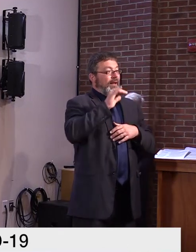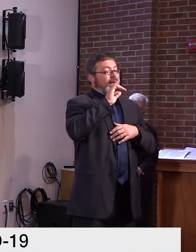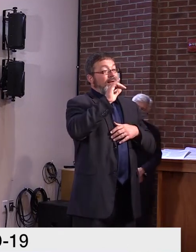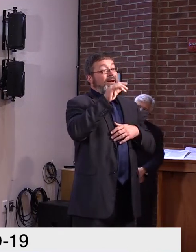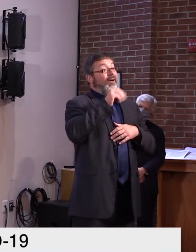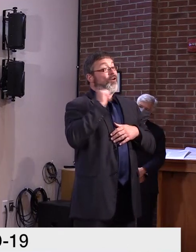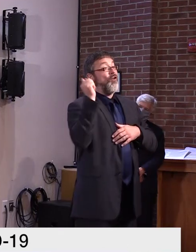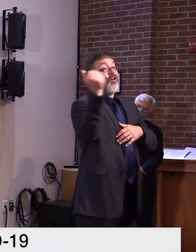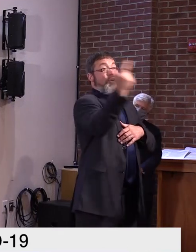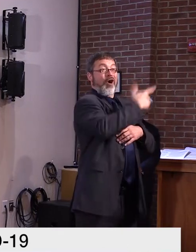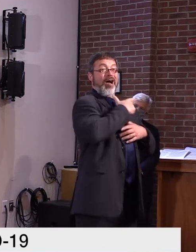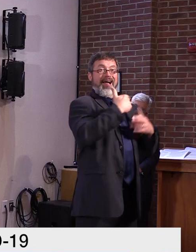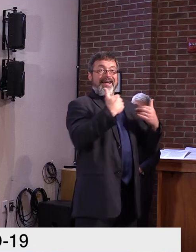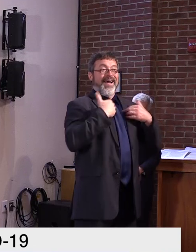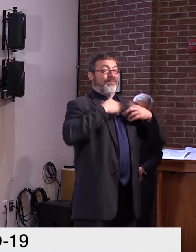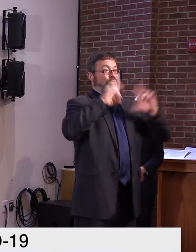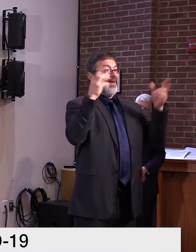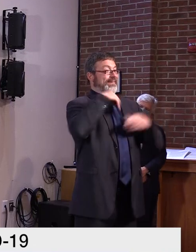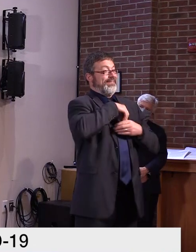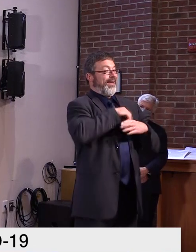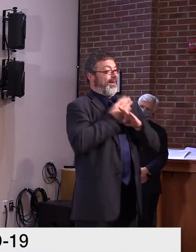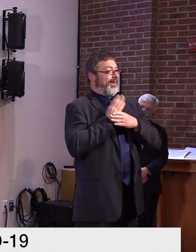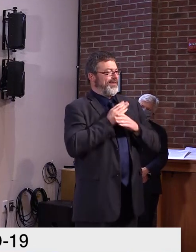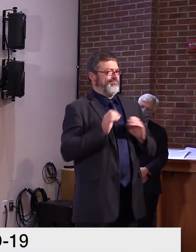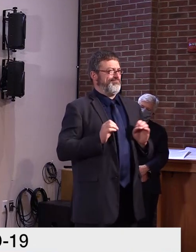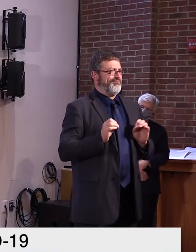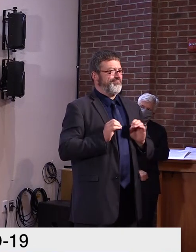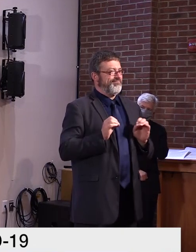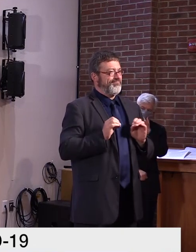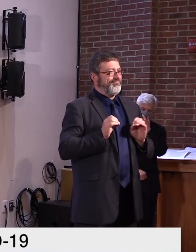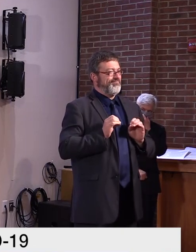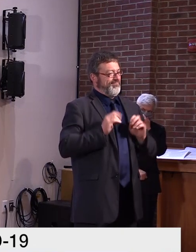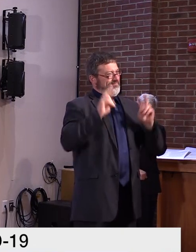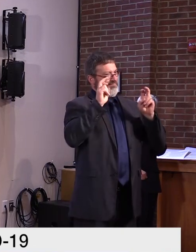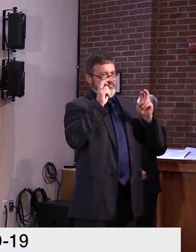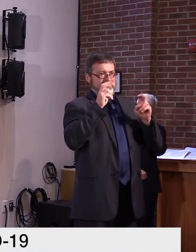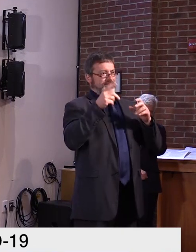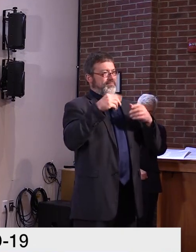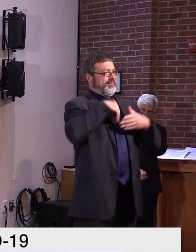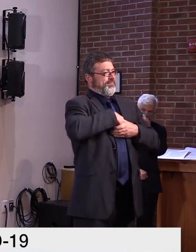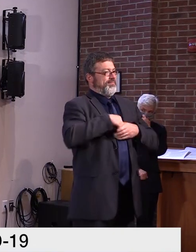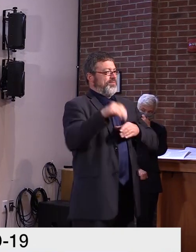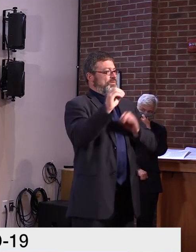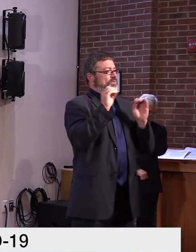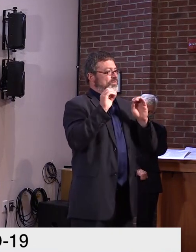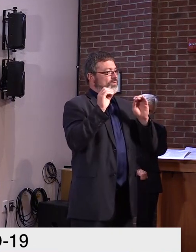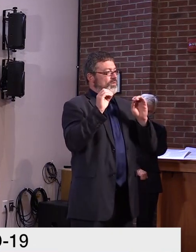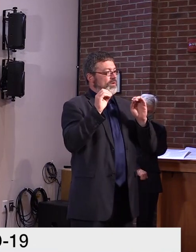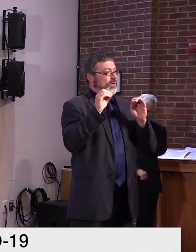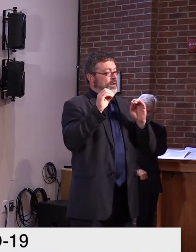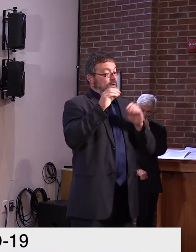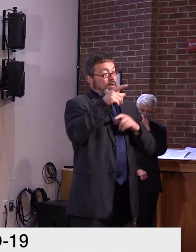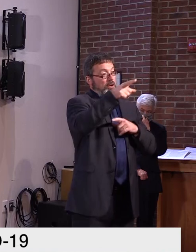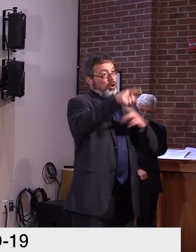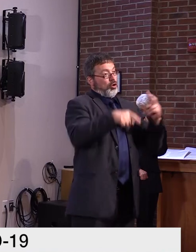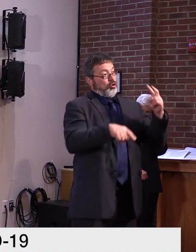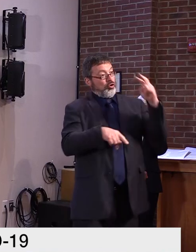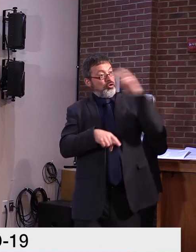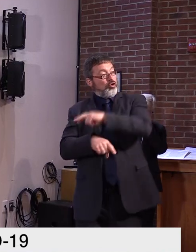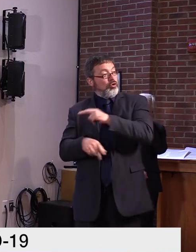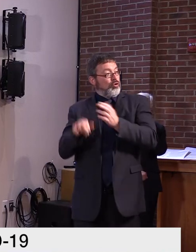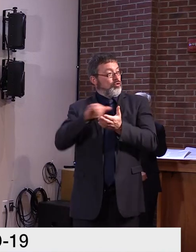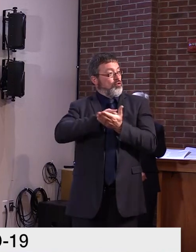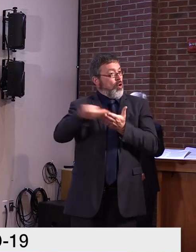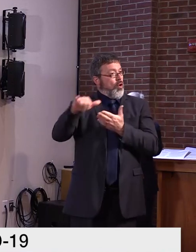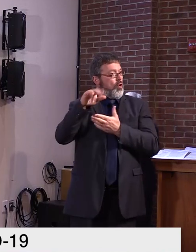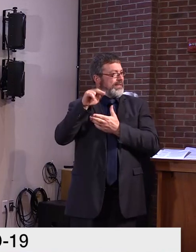but, um, nothing that gets as large as parts of New York City that might be 20 percent because they had such a